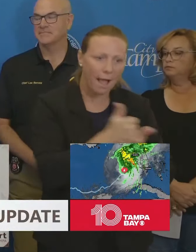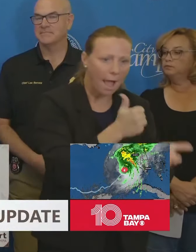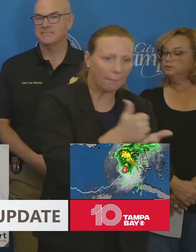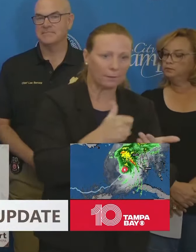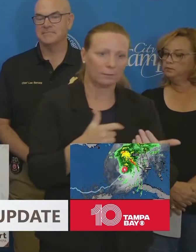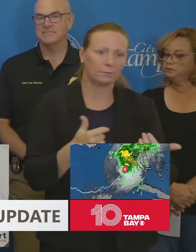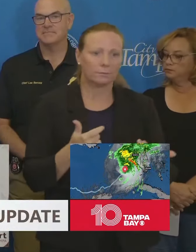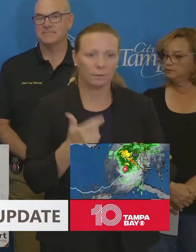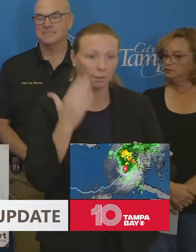need to take that step.